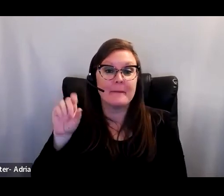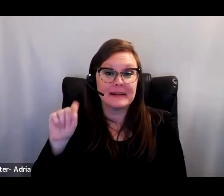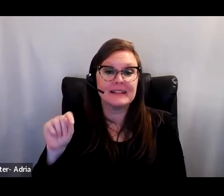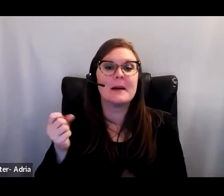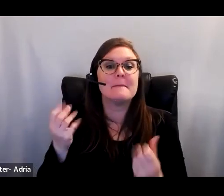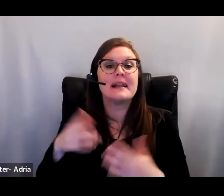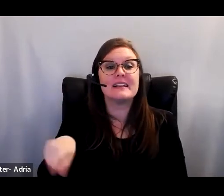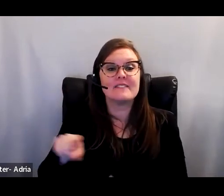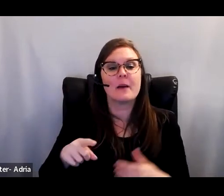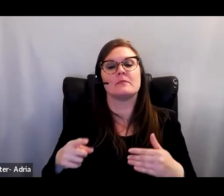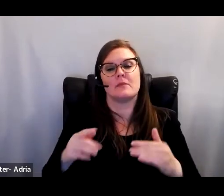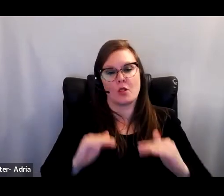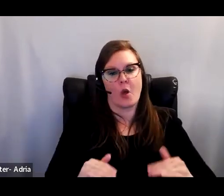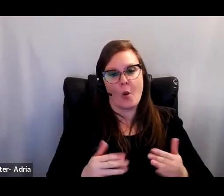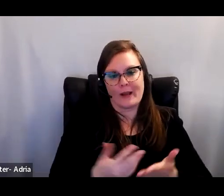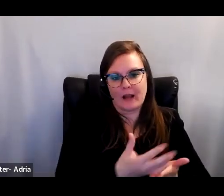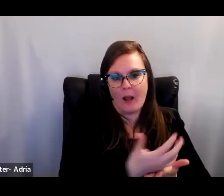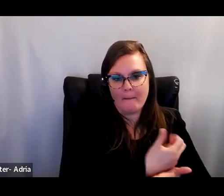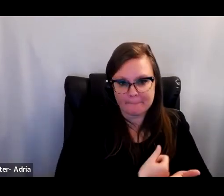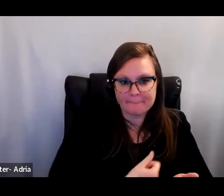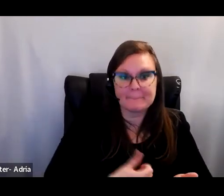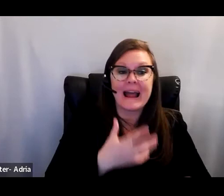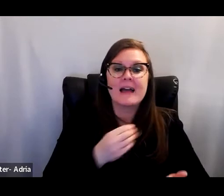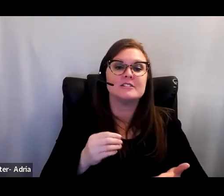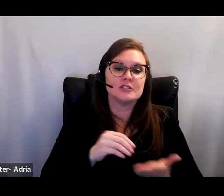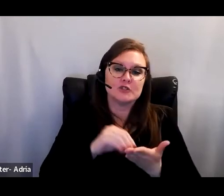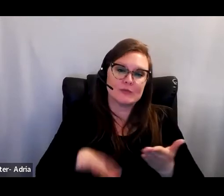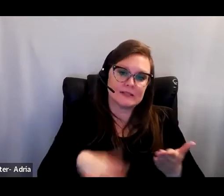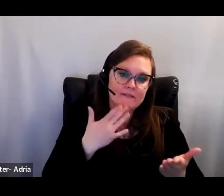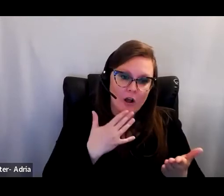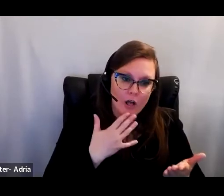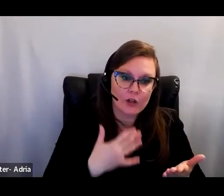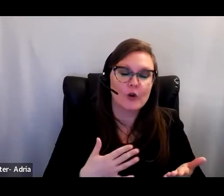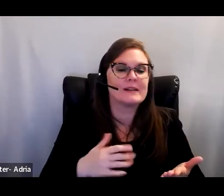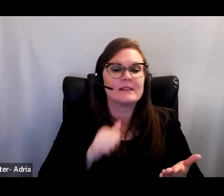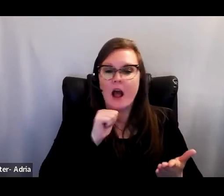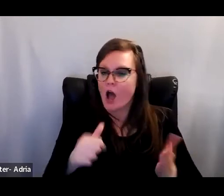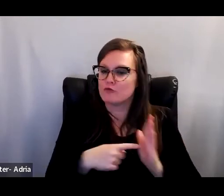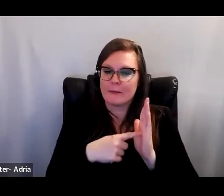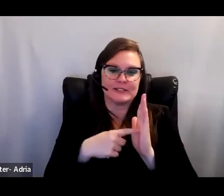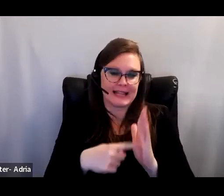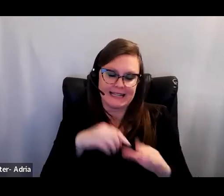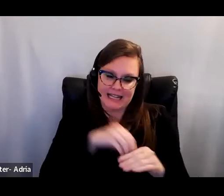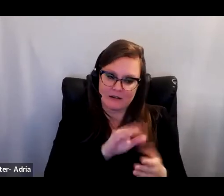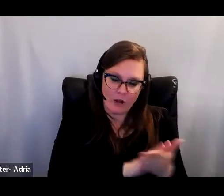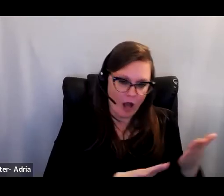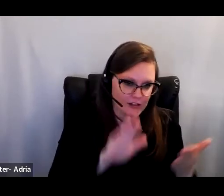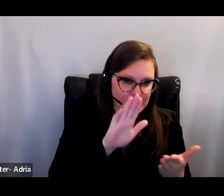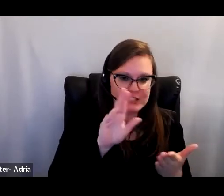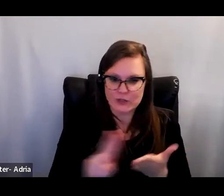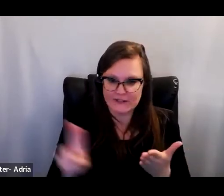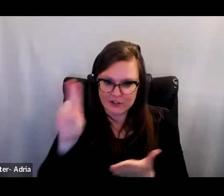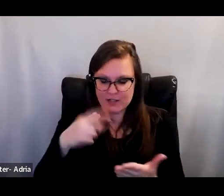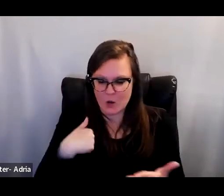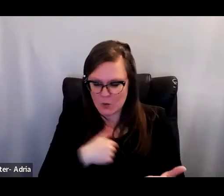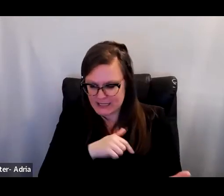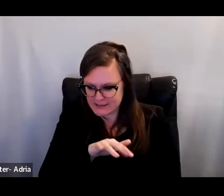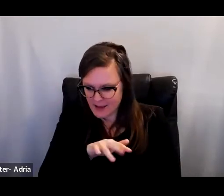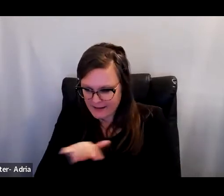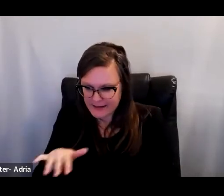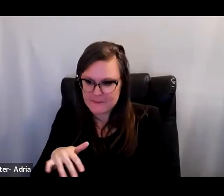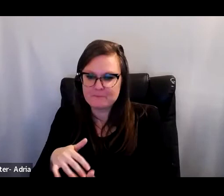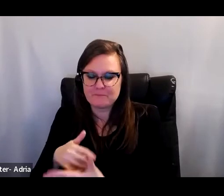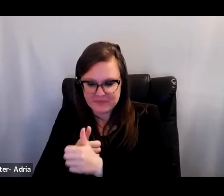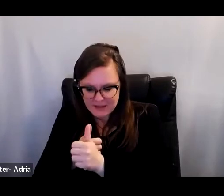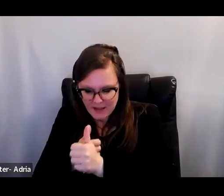students, mostly students of color, who were underrepresented in college preparatory classes and in universities. We studied the impact of untracking on the college